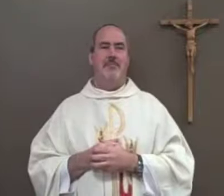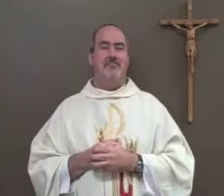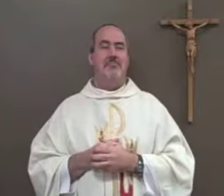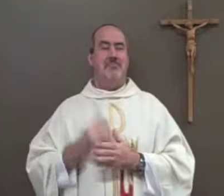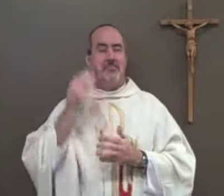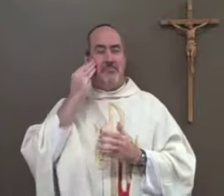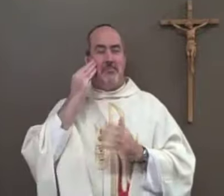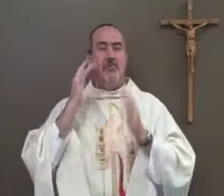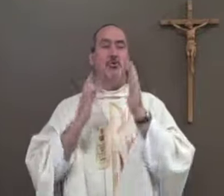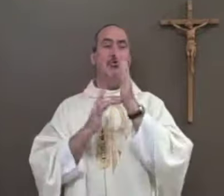that.